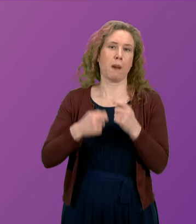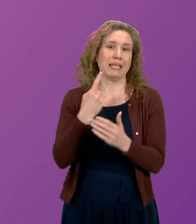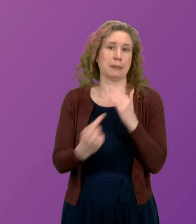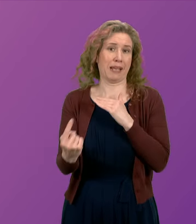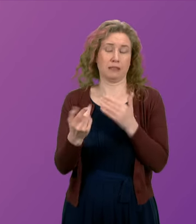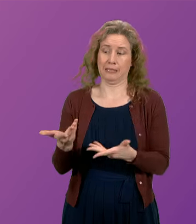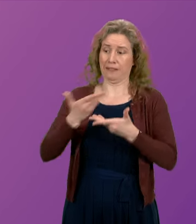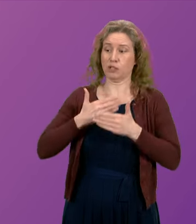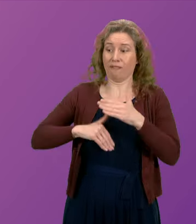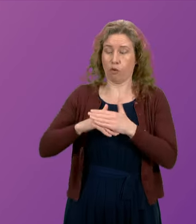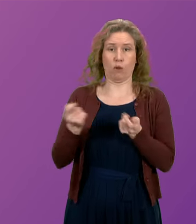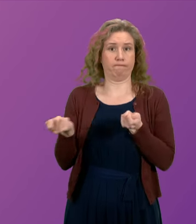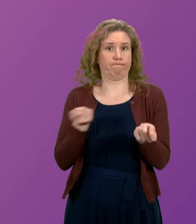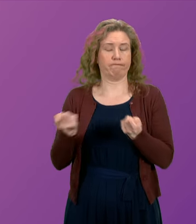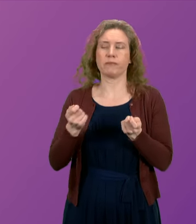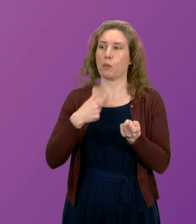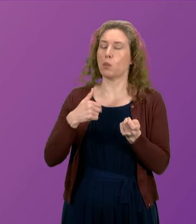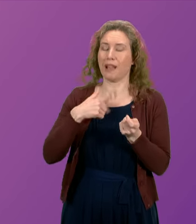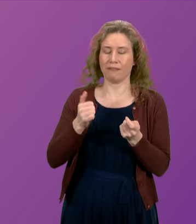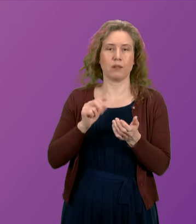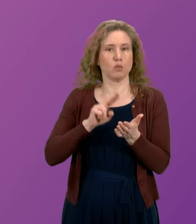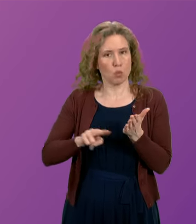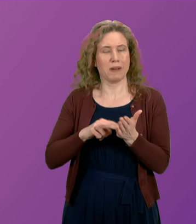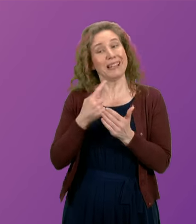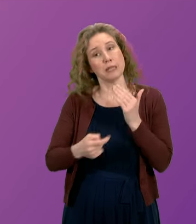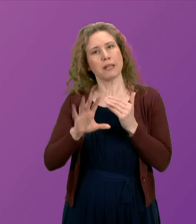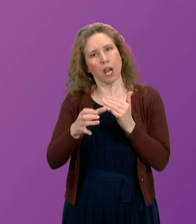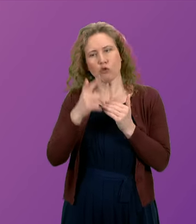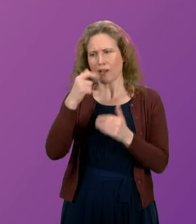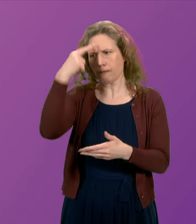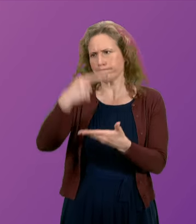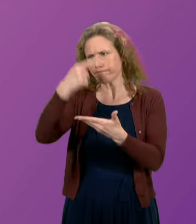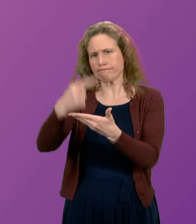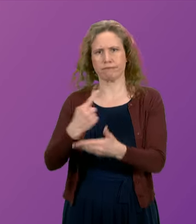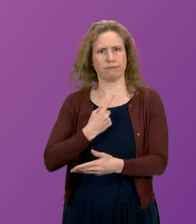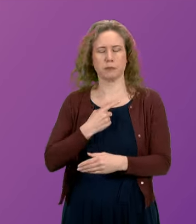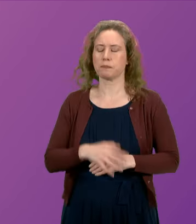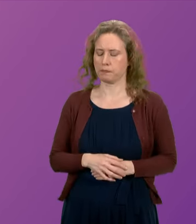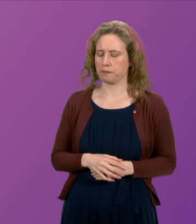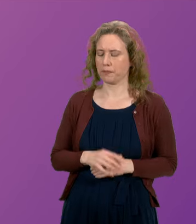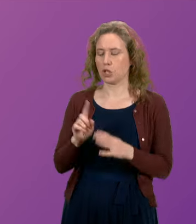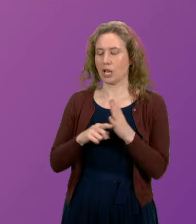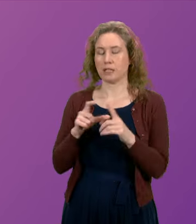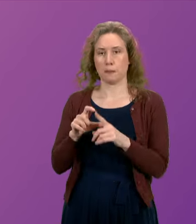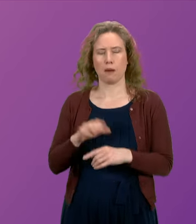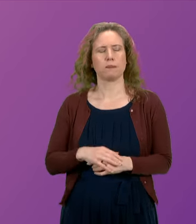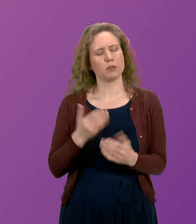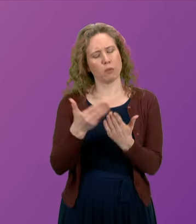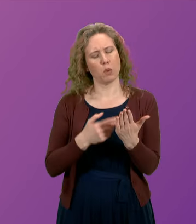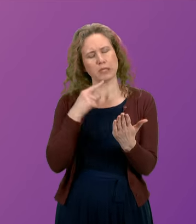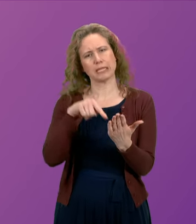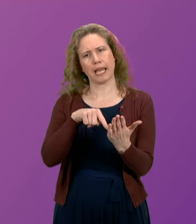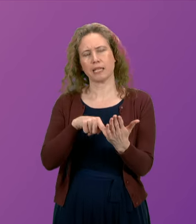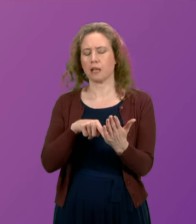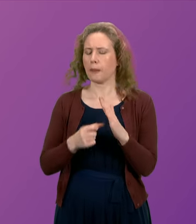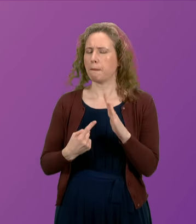with the full fiscal and tax levers of a normal independent country. Jackie Dunbar The report indicates that the principal